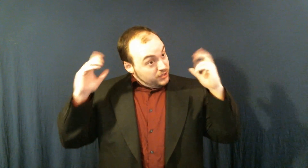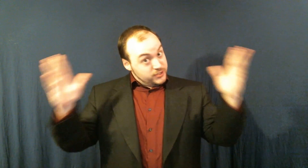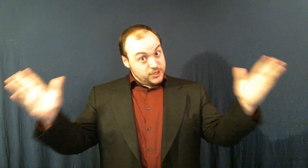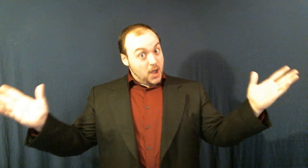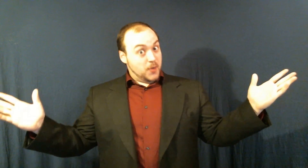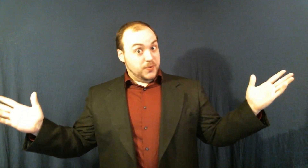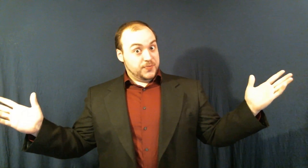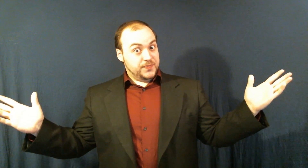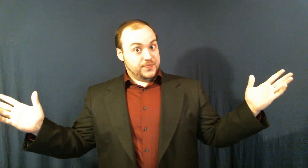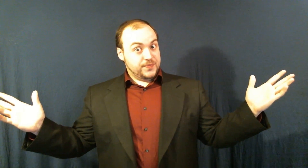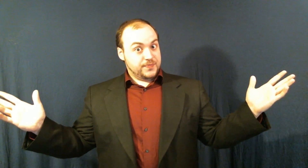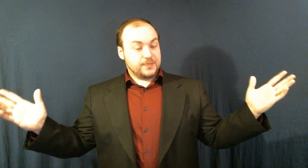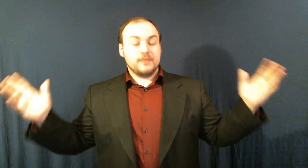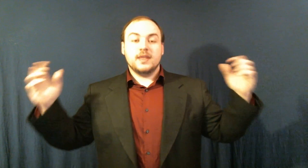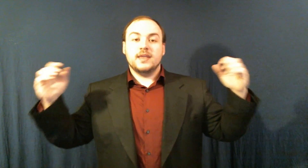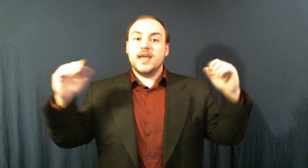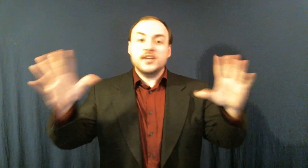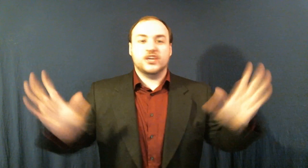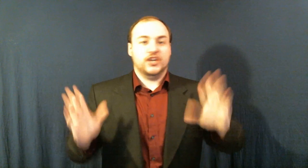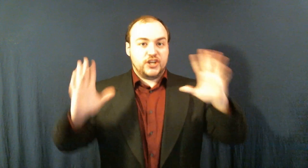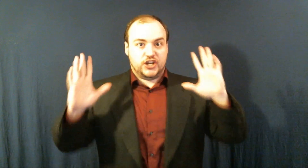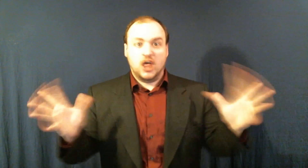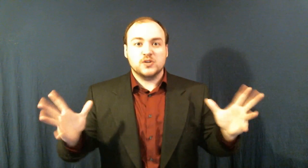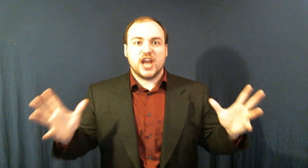So In conclusion